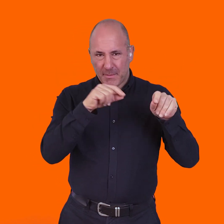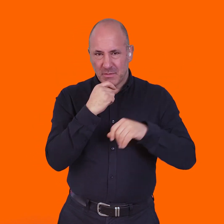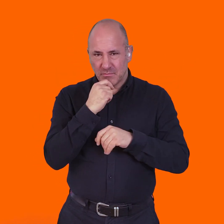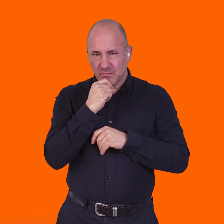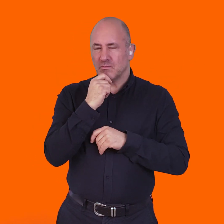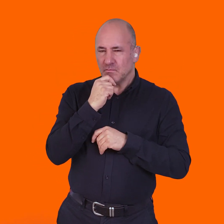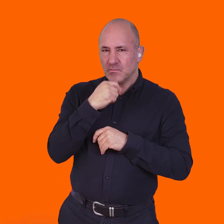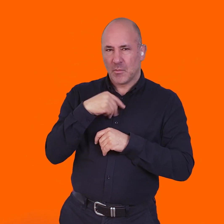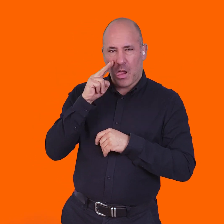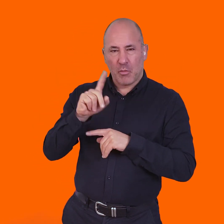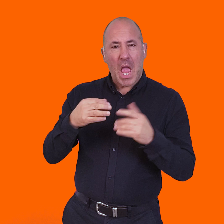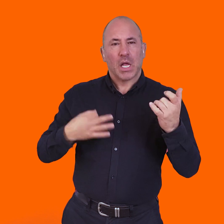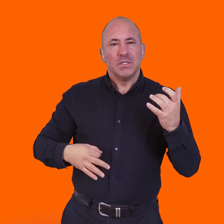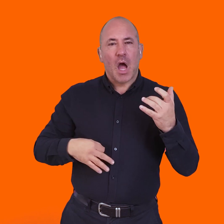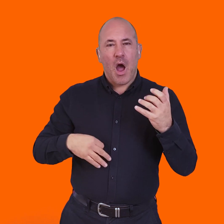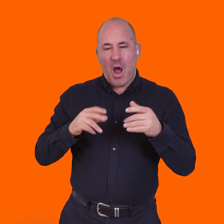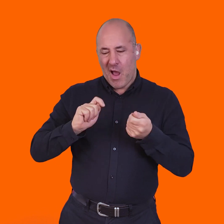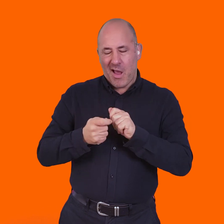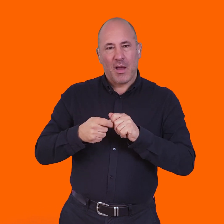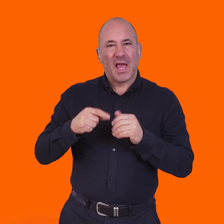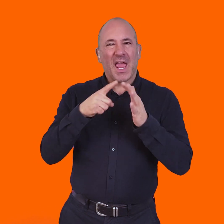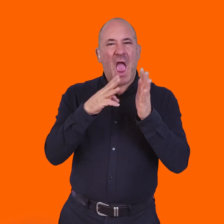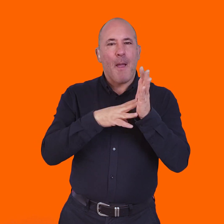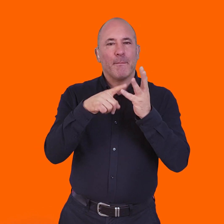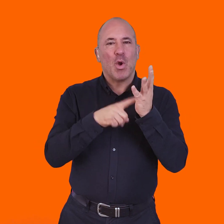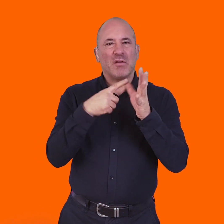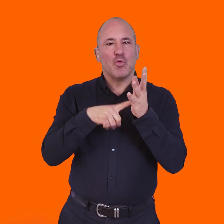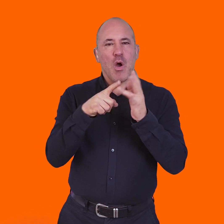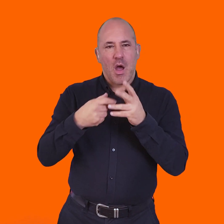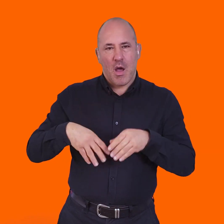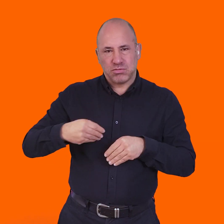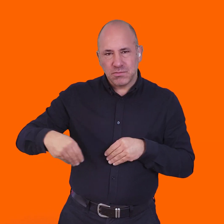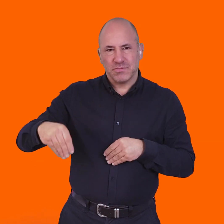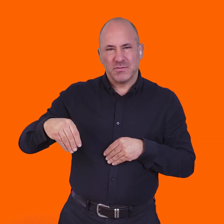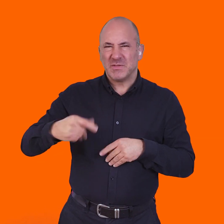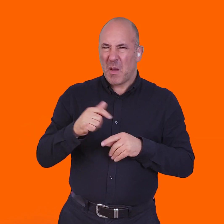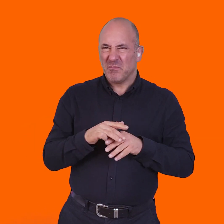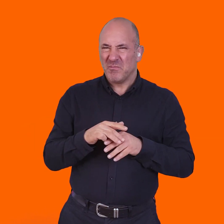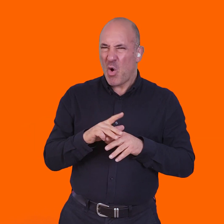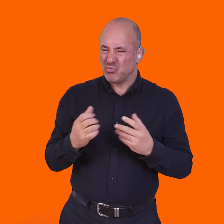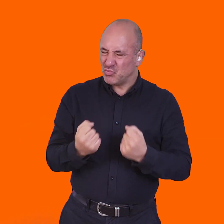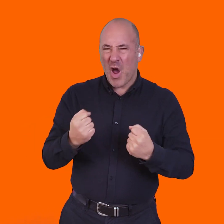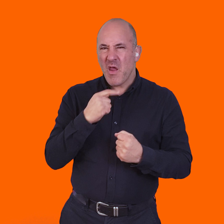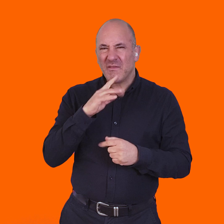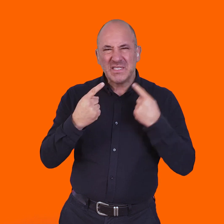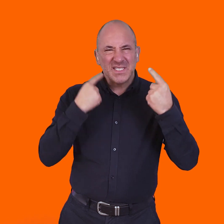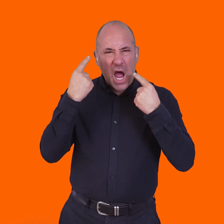as I say, individually could do bits of it, but not all together. and I looked at some, you know, guitar